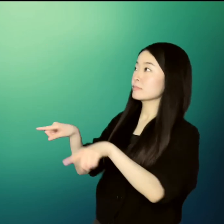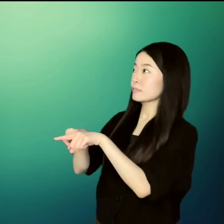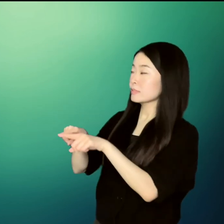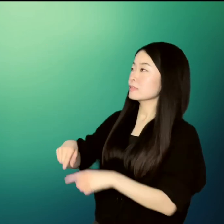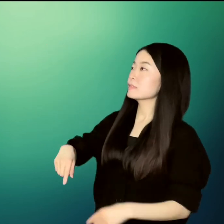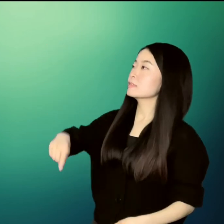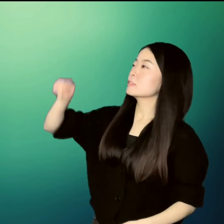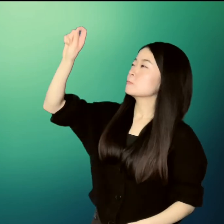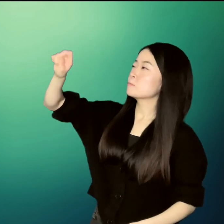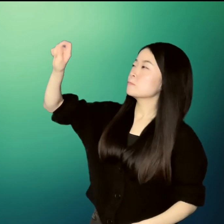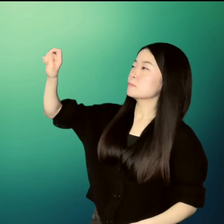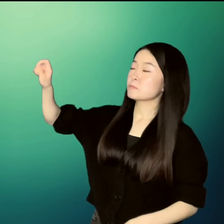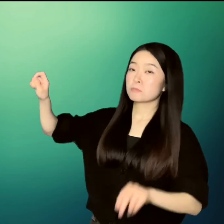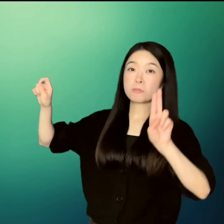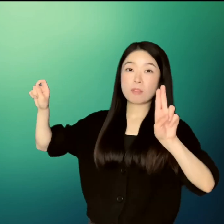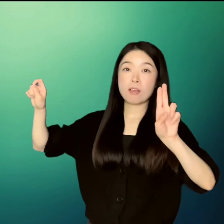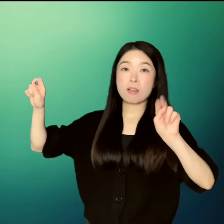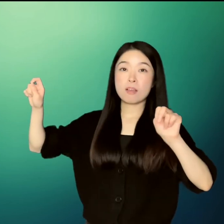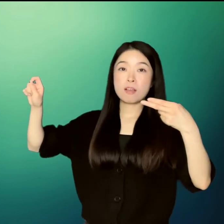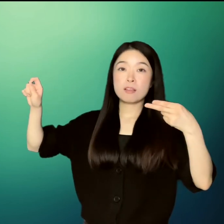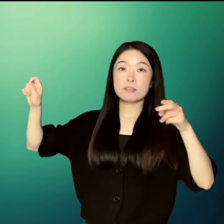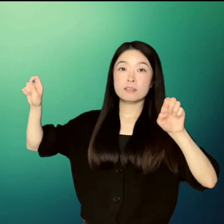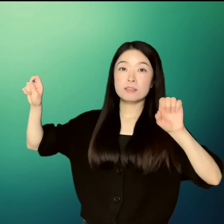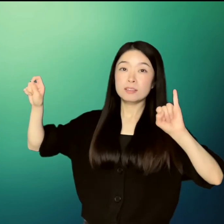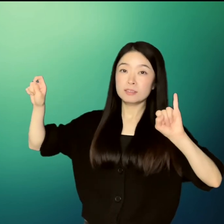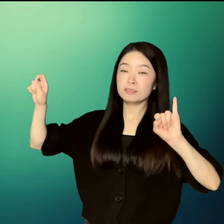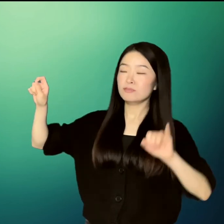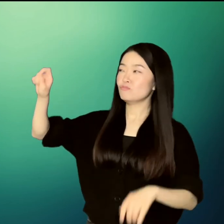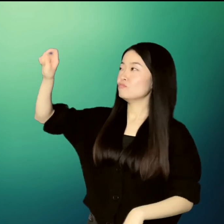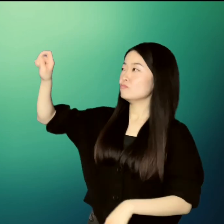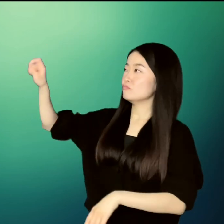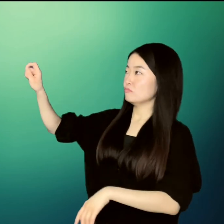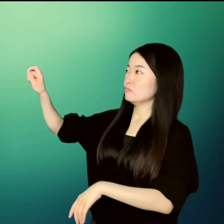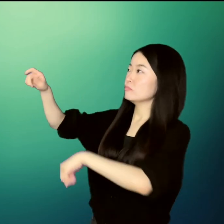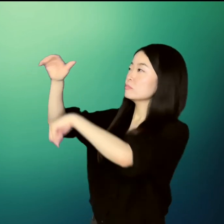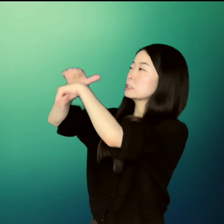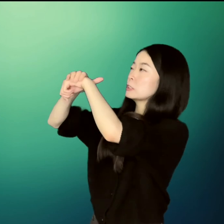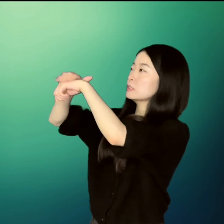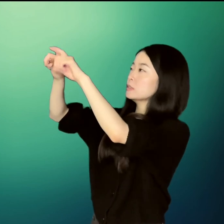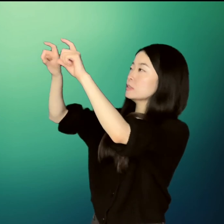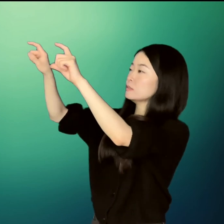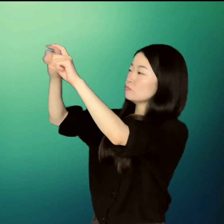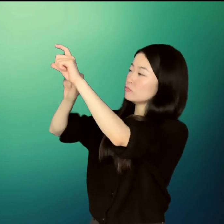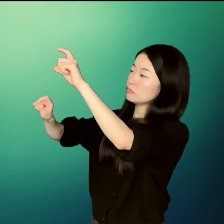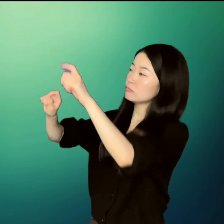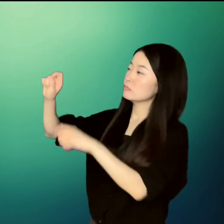Un He wrote her name in both English and Korean on a chalkboard.